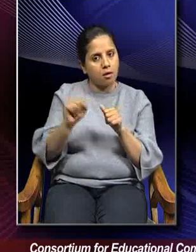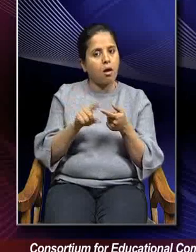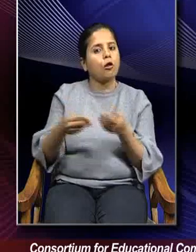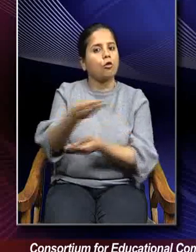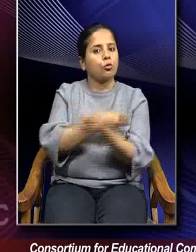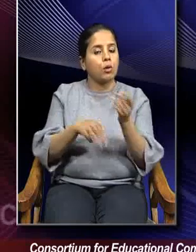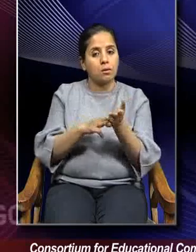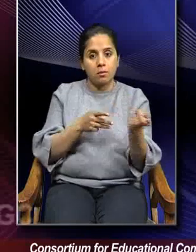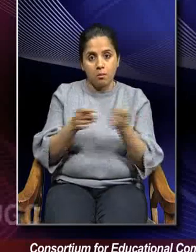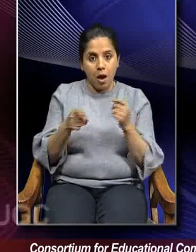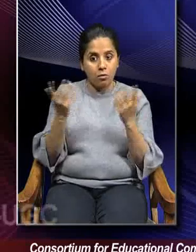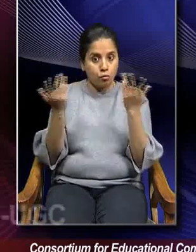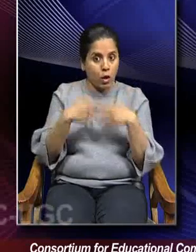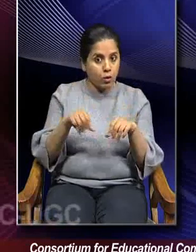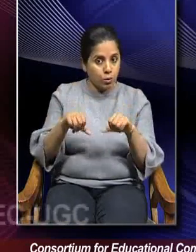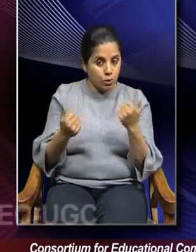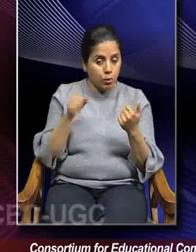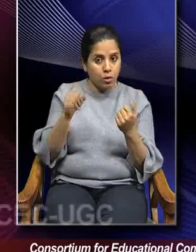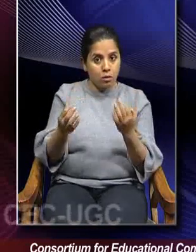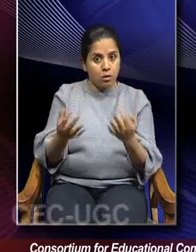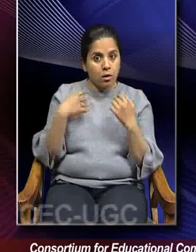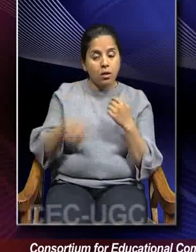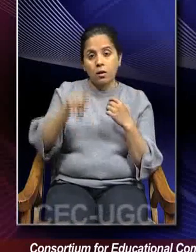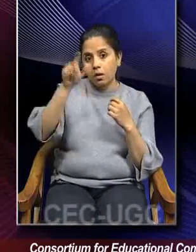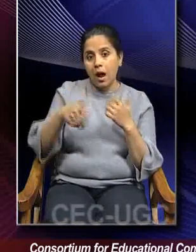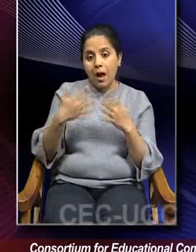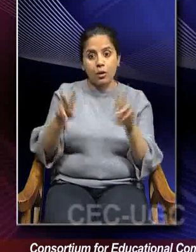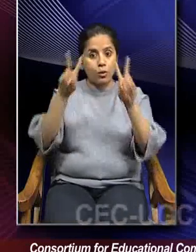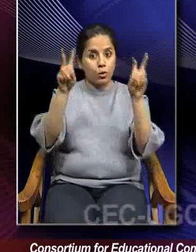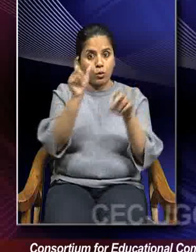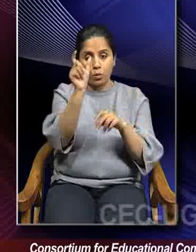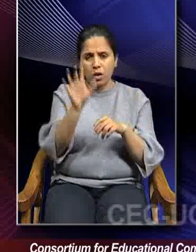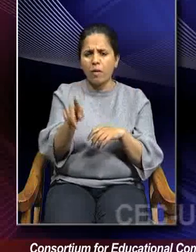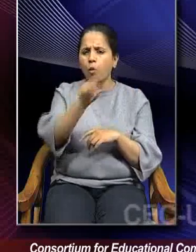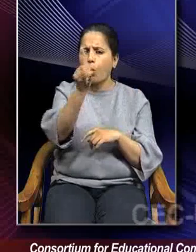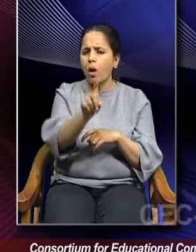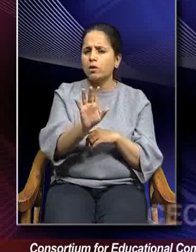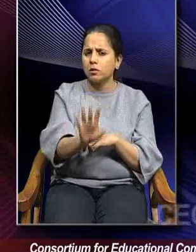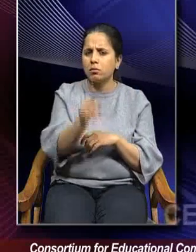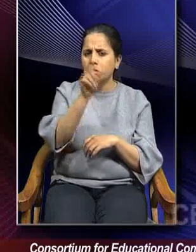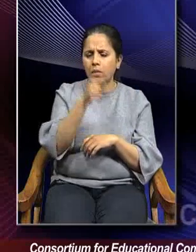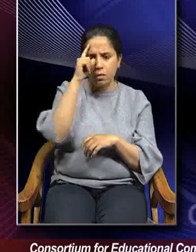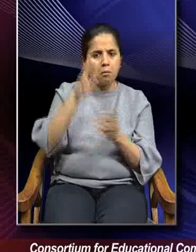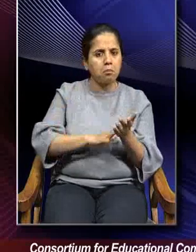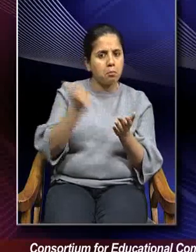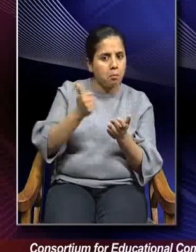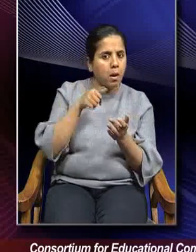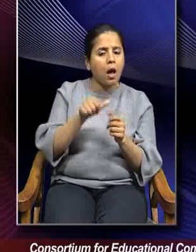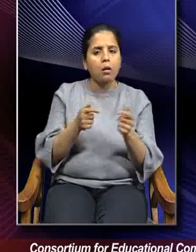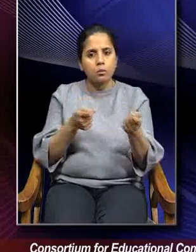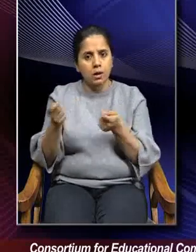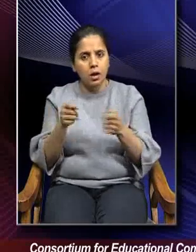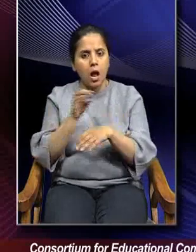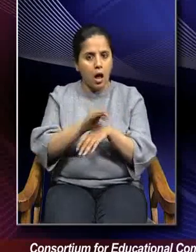management competencies and excellence in men, whenever this term comes, there is a question in front of managers, administrators and